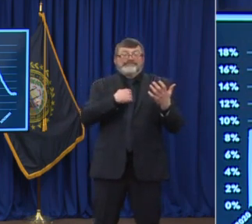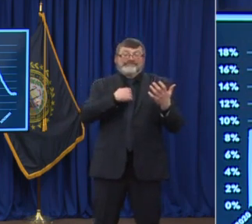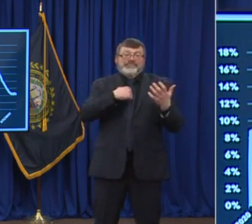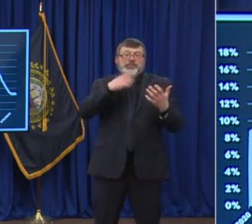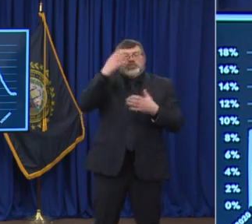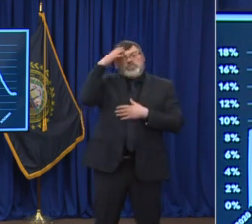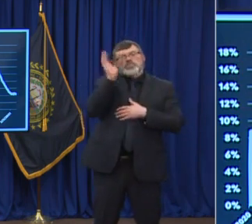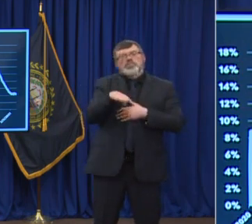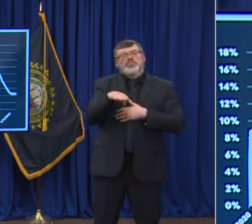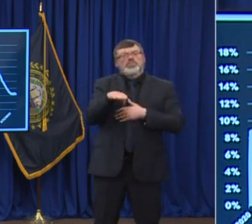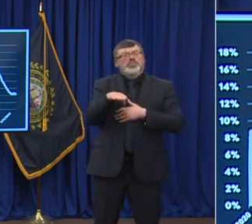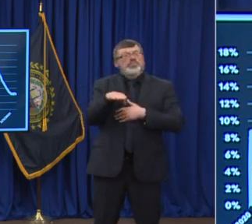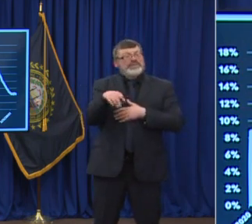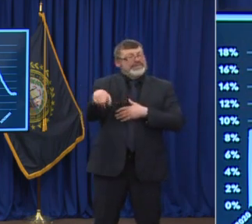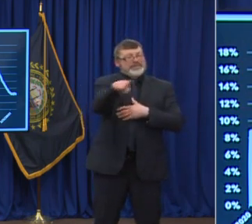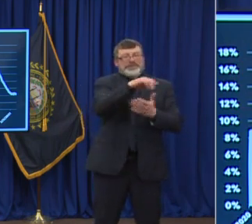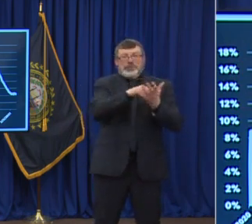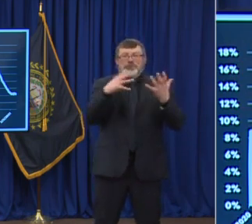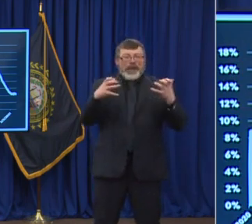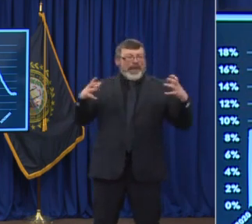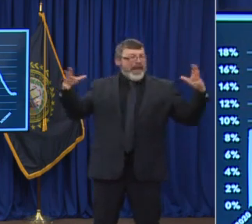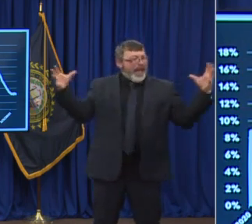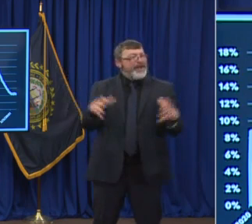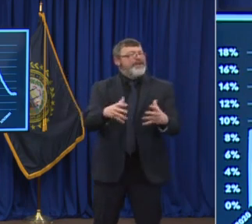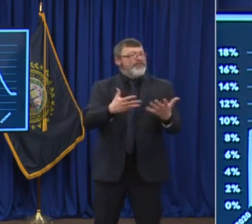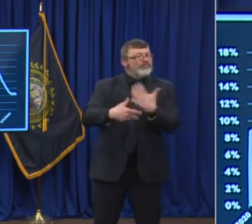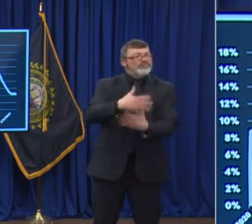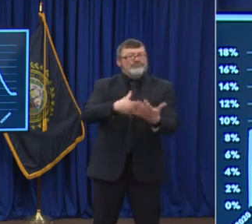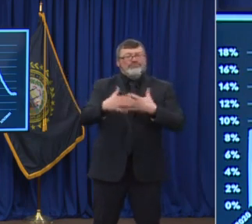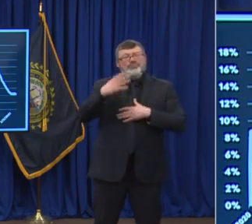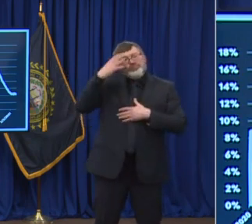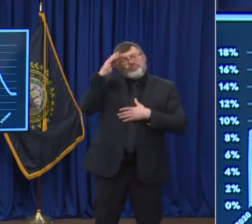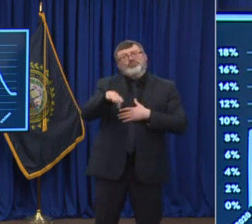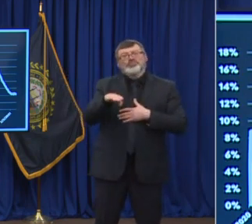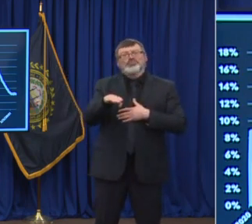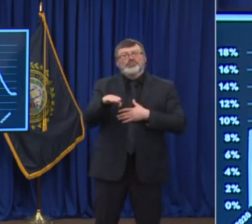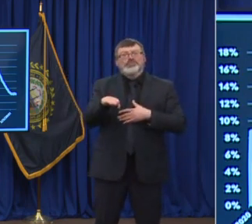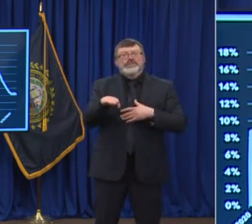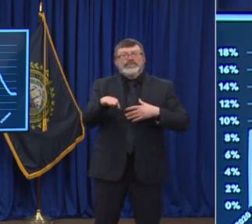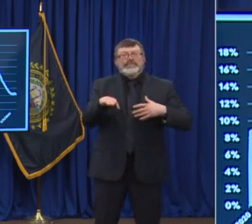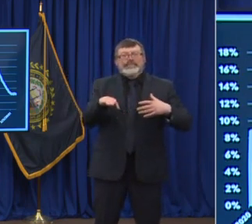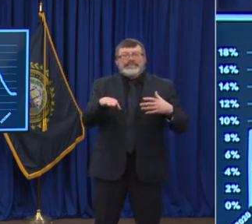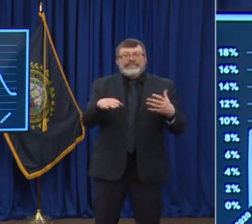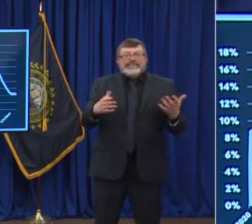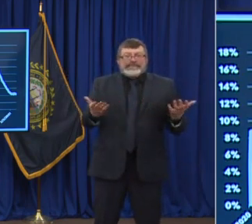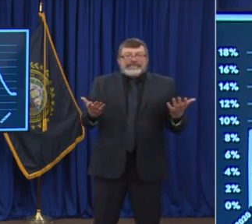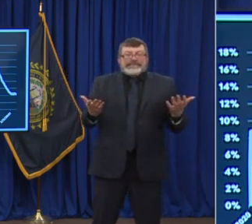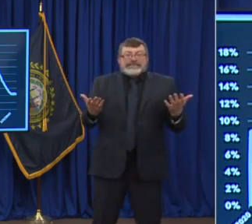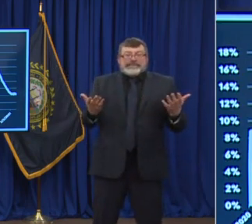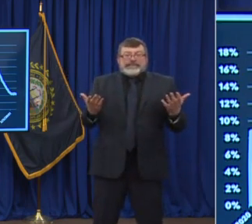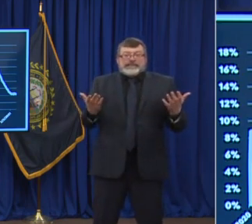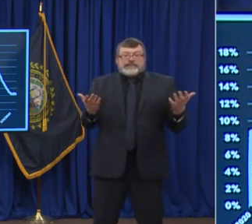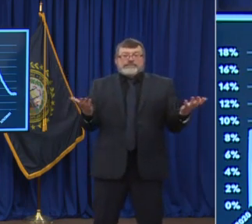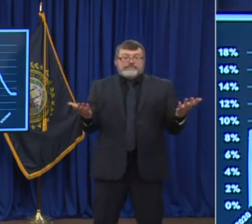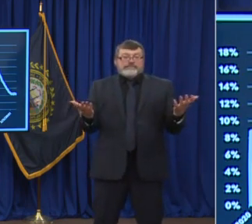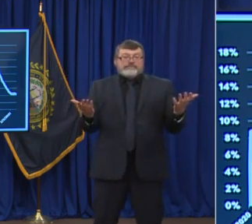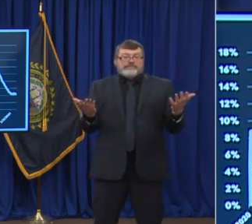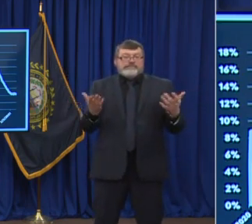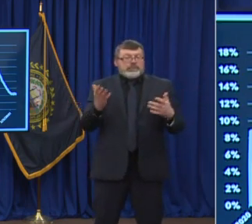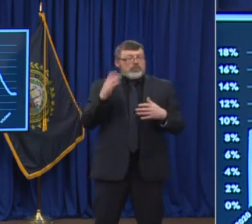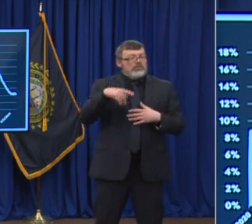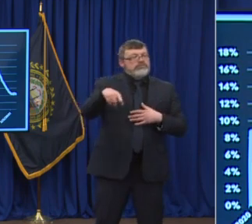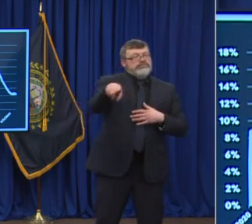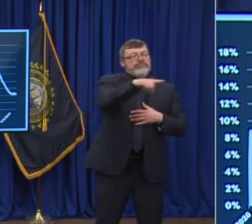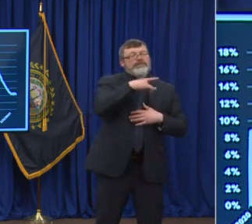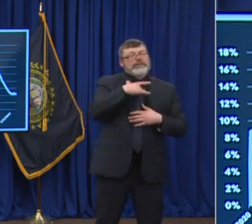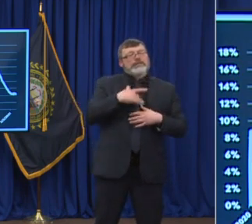And there is a lot of this is driven by COVID fatigue. I've been on the phone with the university system and different both the presidents and some of the